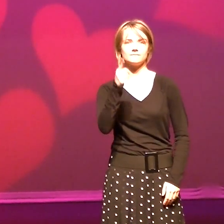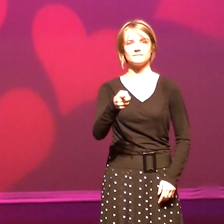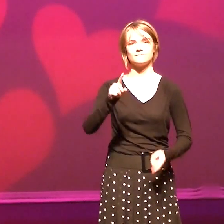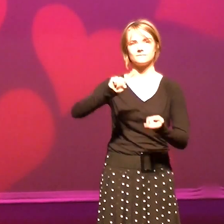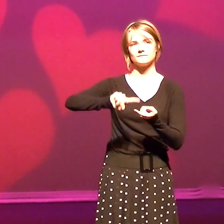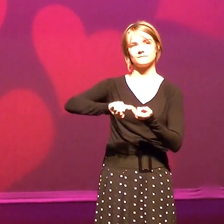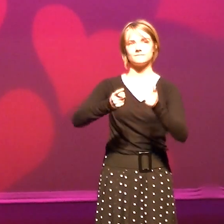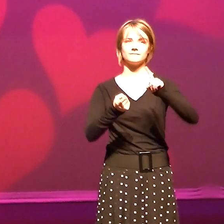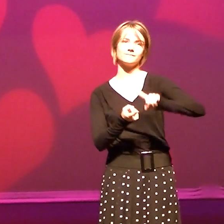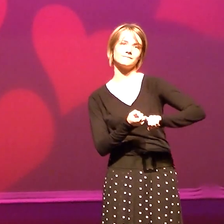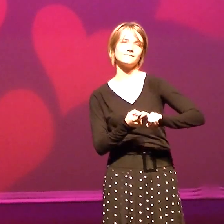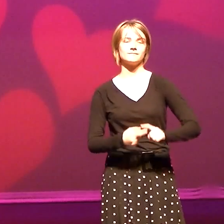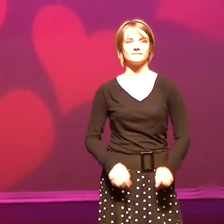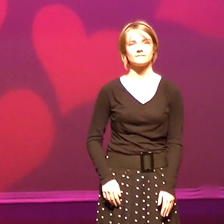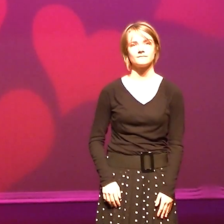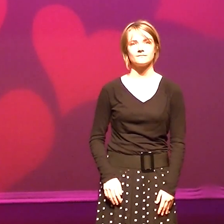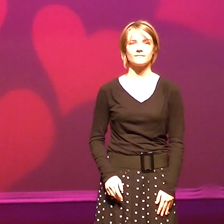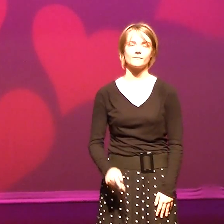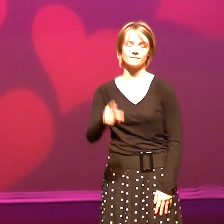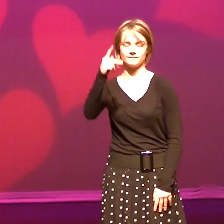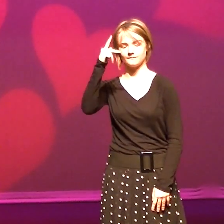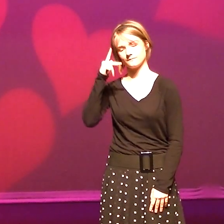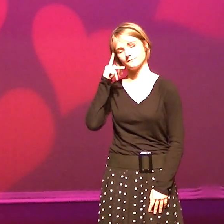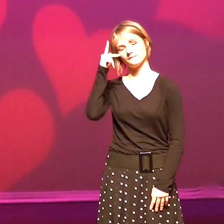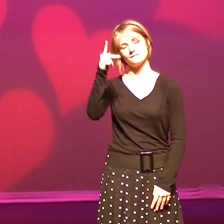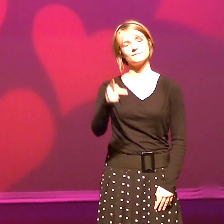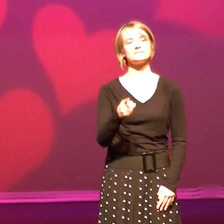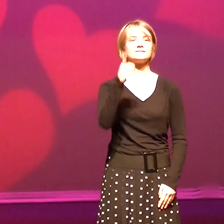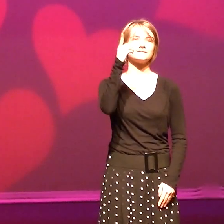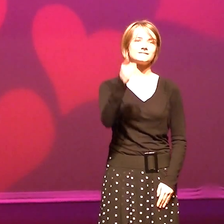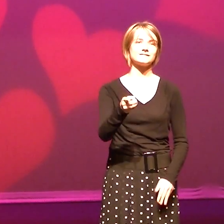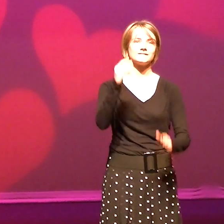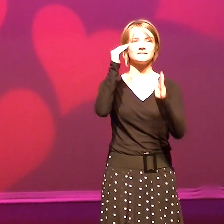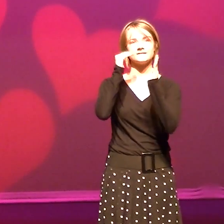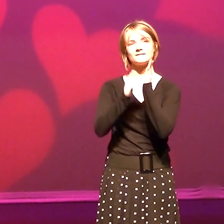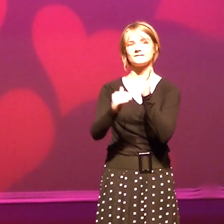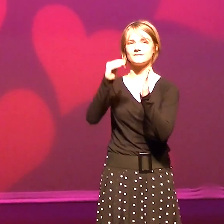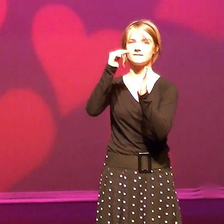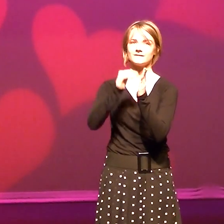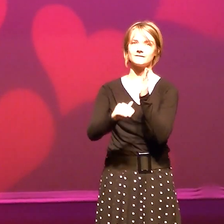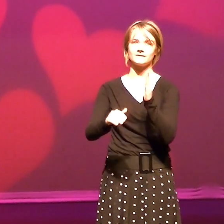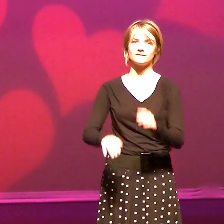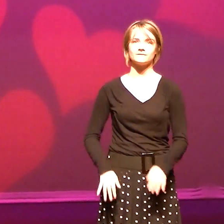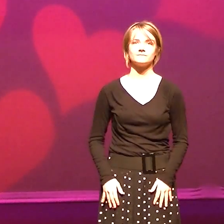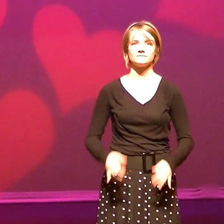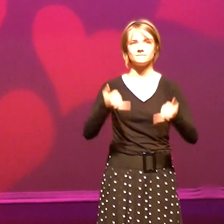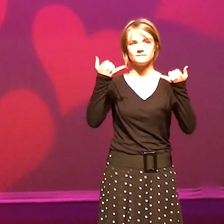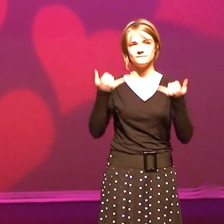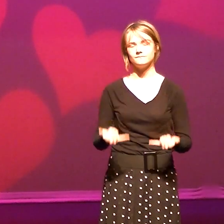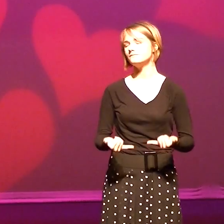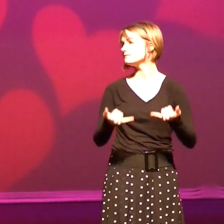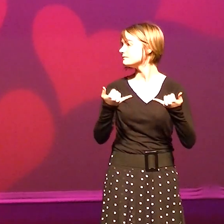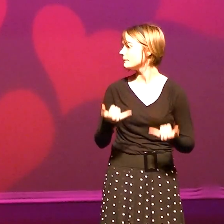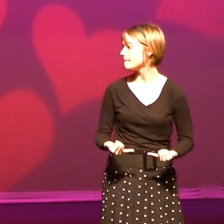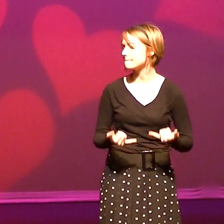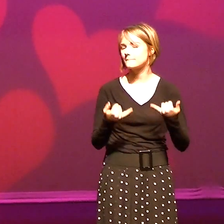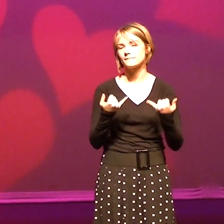miss you my friend No, it won't be long till I see you again In the meantime,